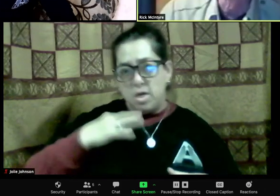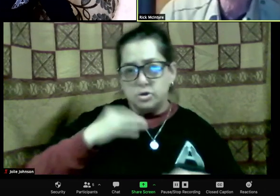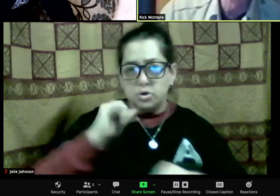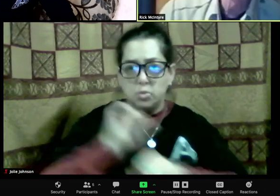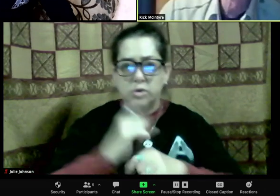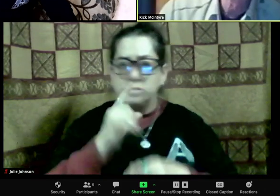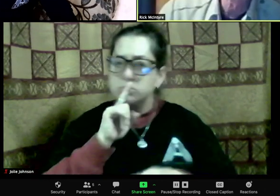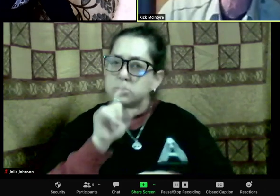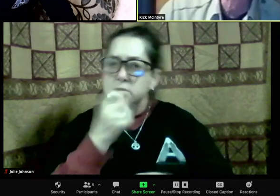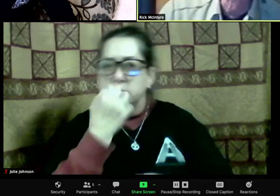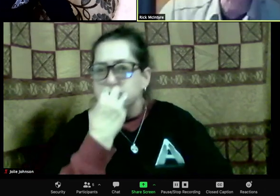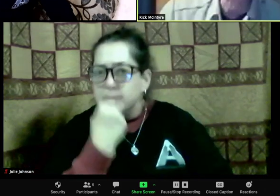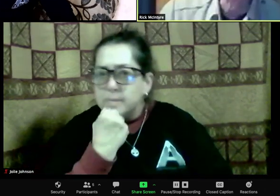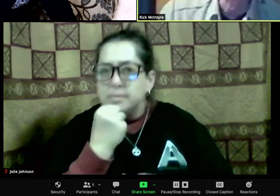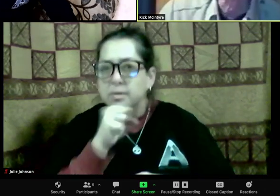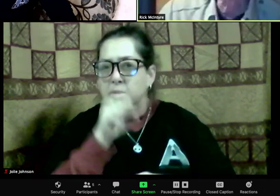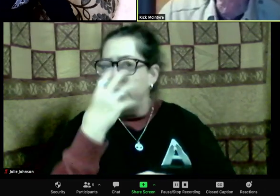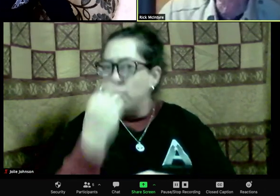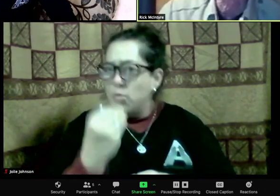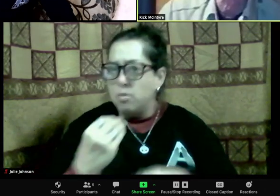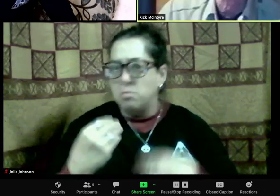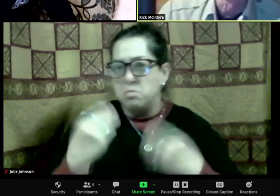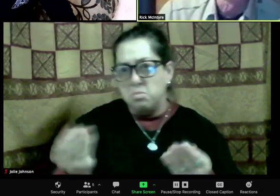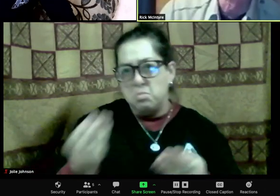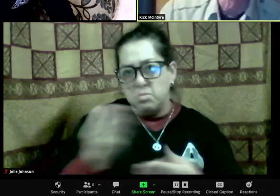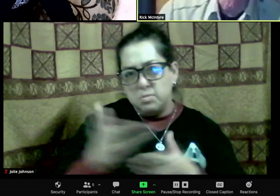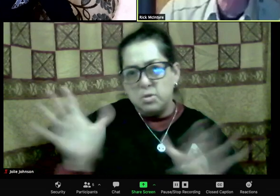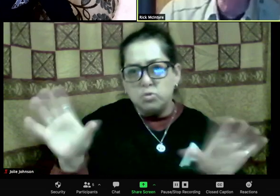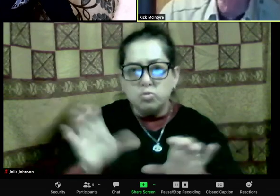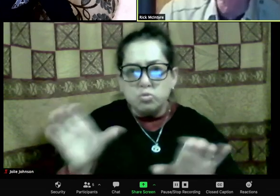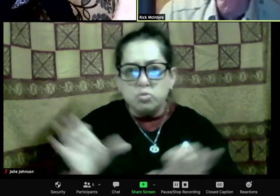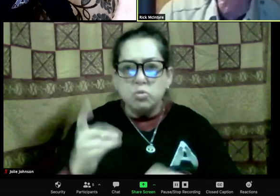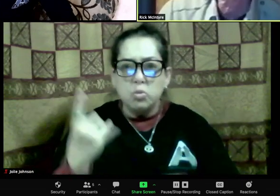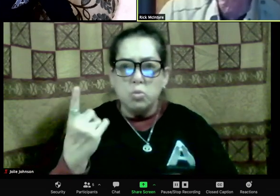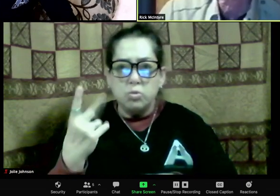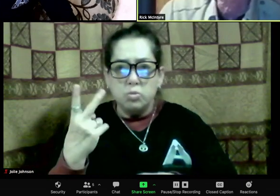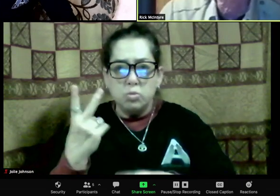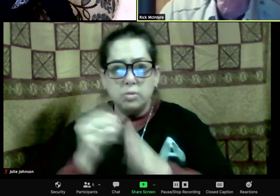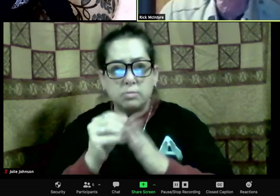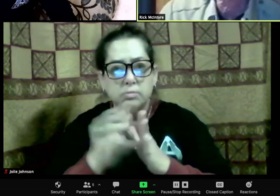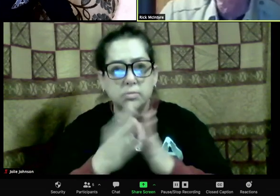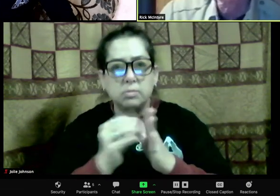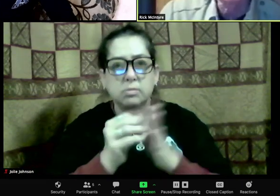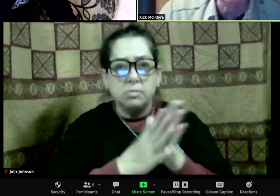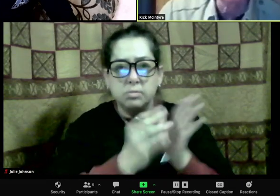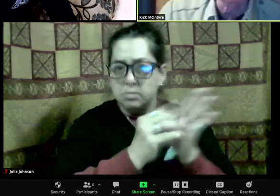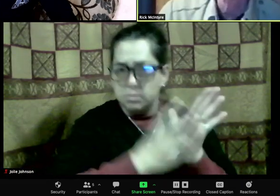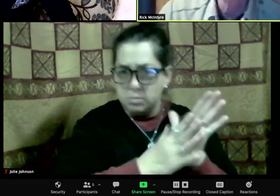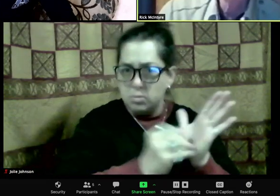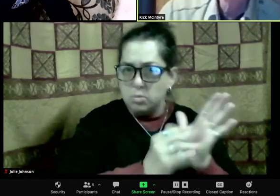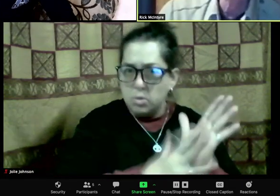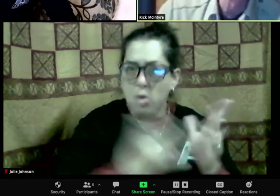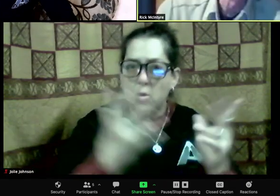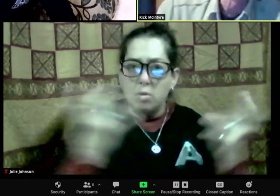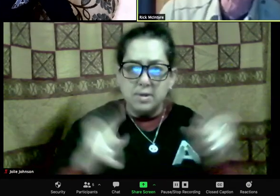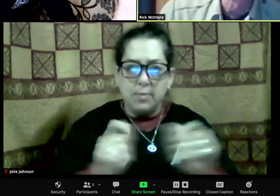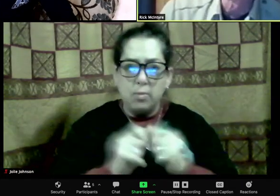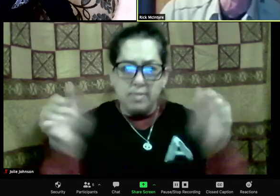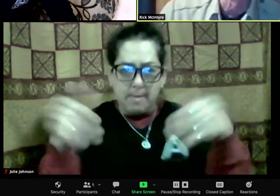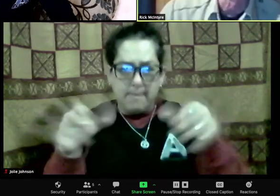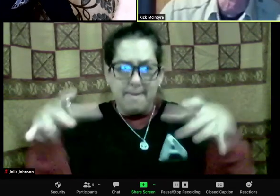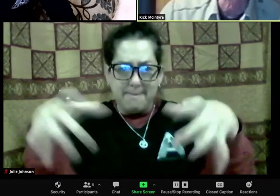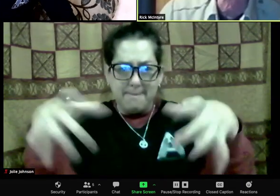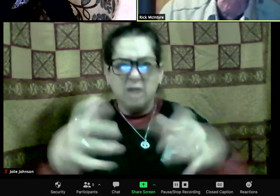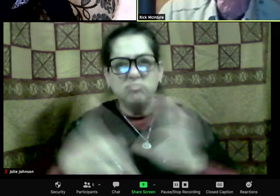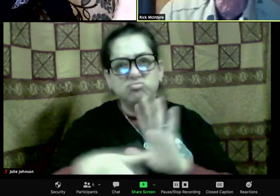biologists and you know how dumb we can be. So one of the stories in the Wolf 8 book for people that haven't read it, I think it